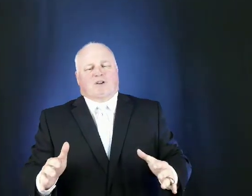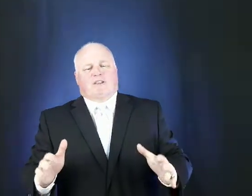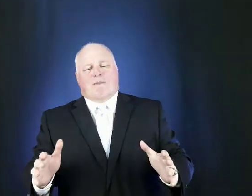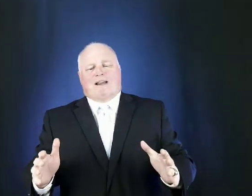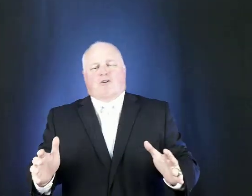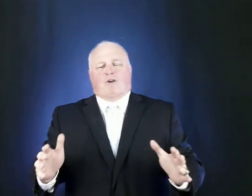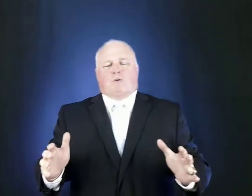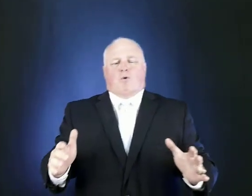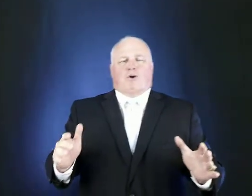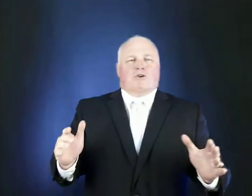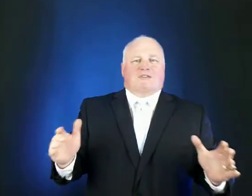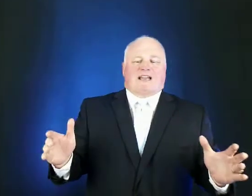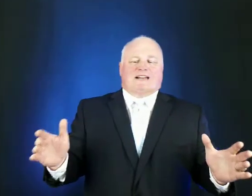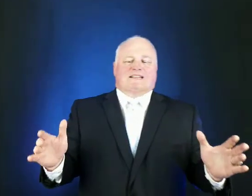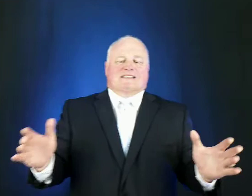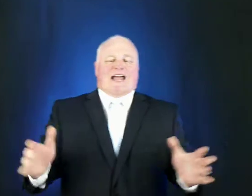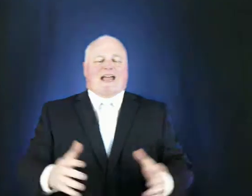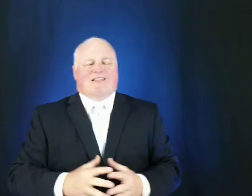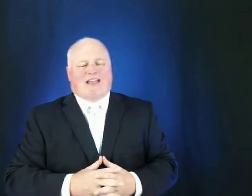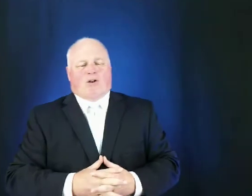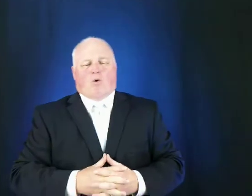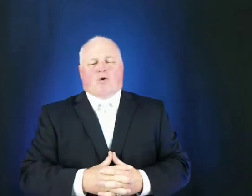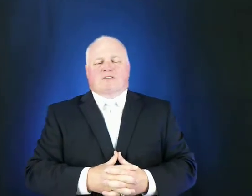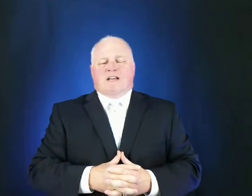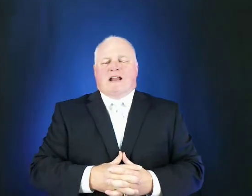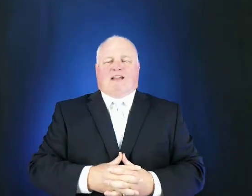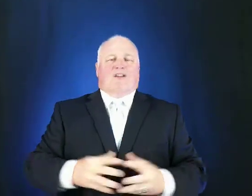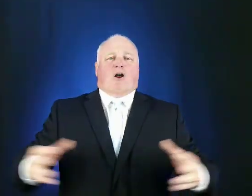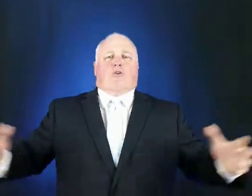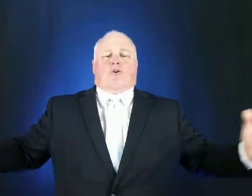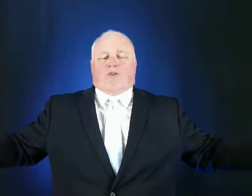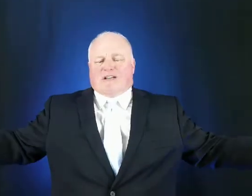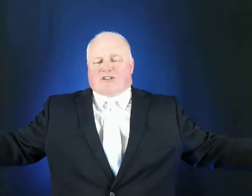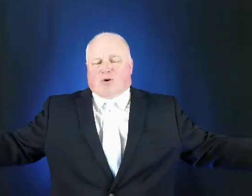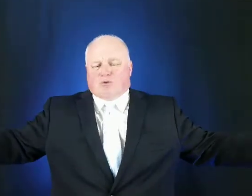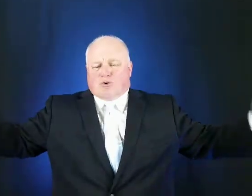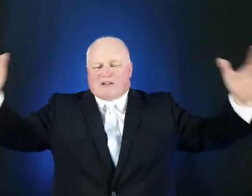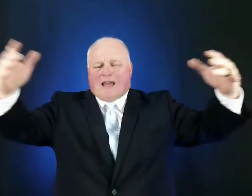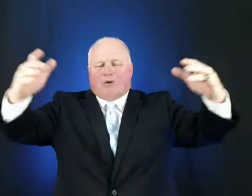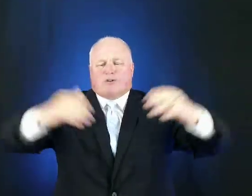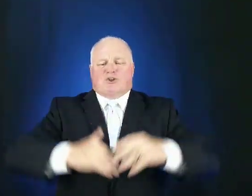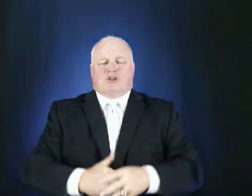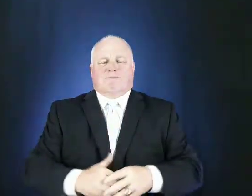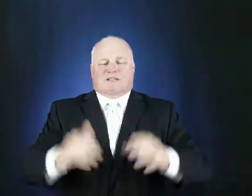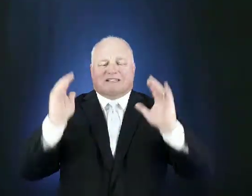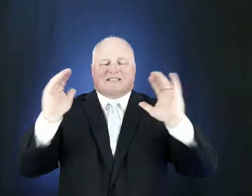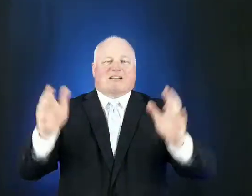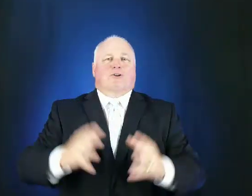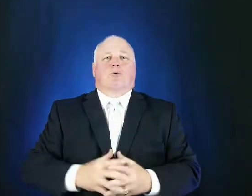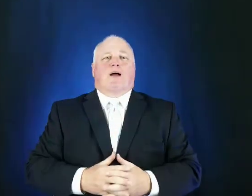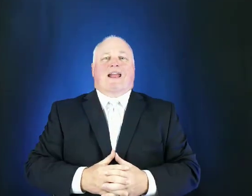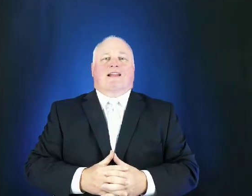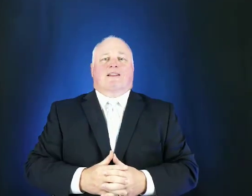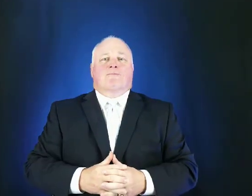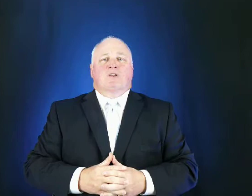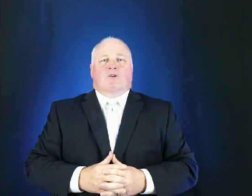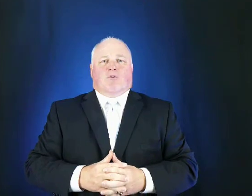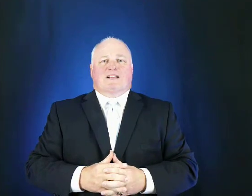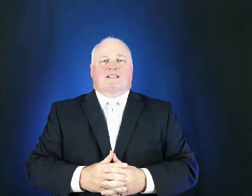of the mighty greek warriors hid inside of that horse and then all the greek soldiers got on their ships and sailed away and the residents